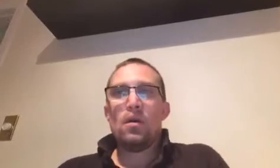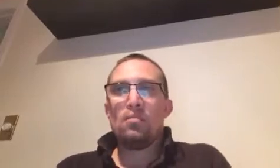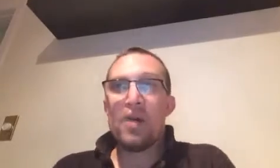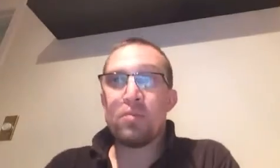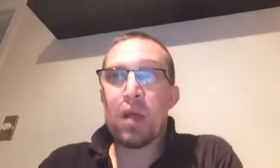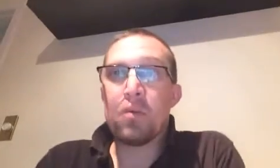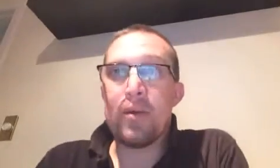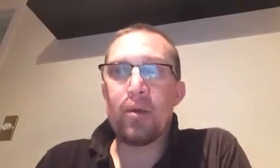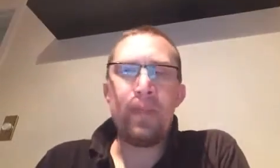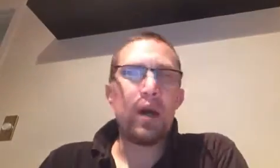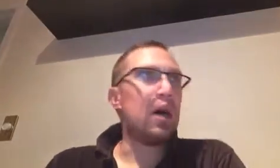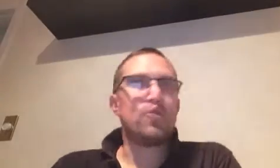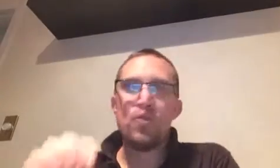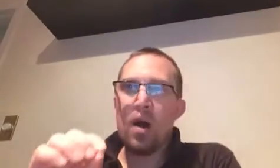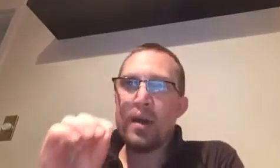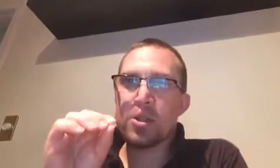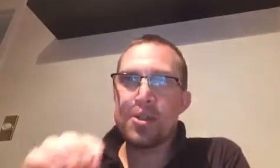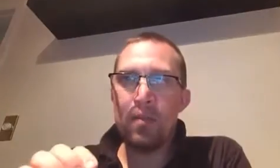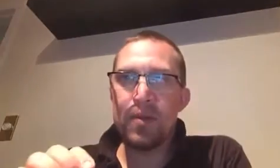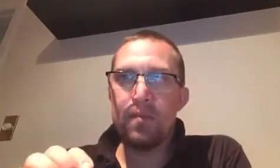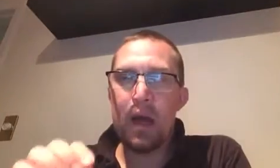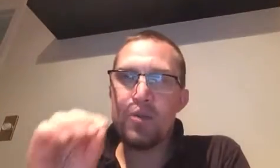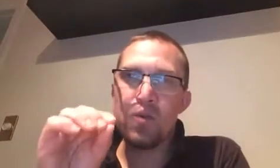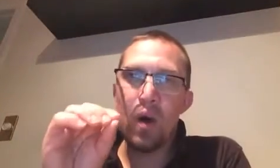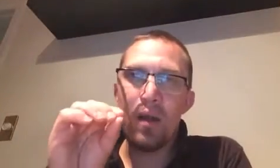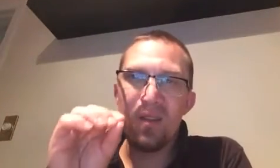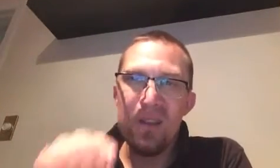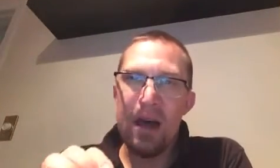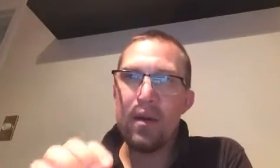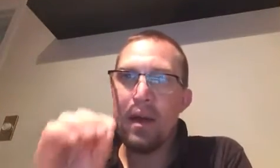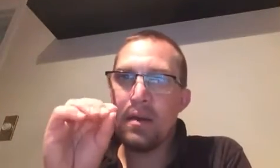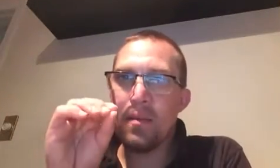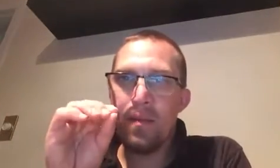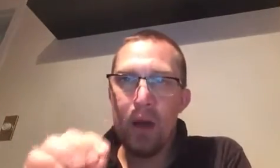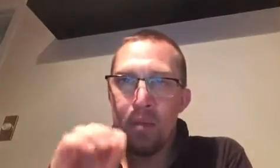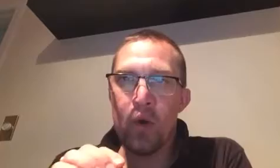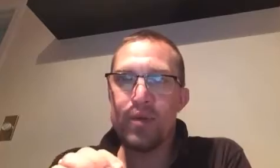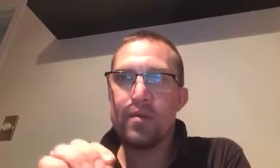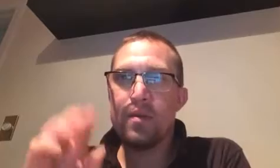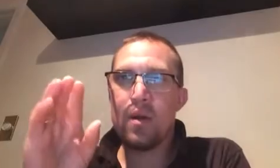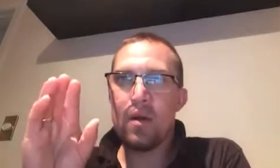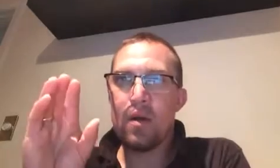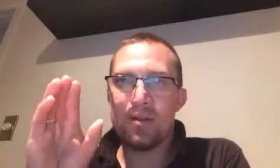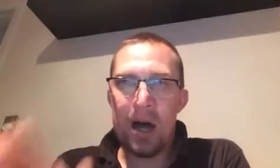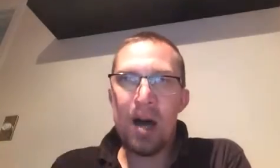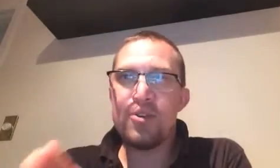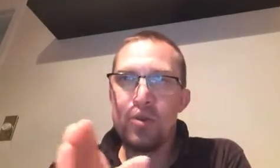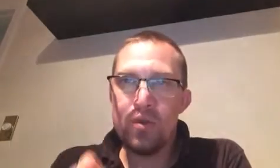Pastor Plumline here. Do not accept and do not let another person lie to